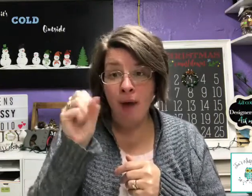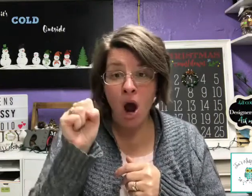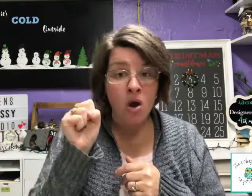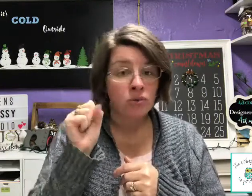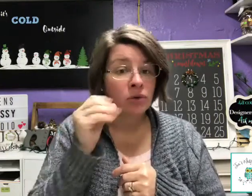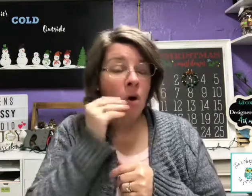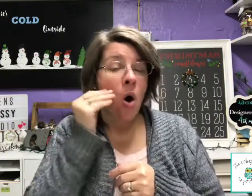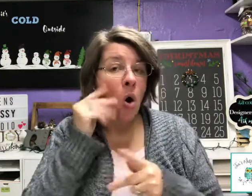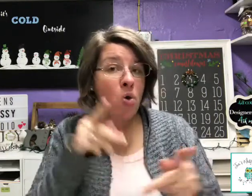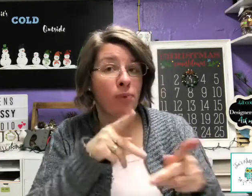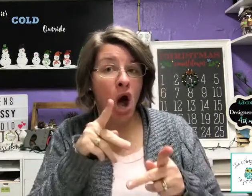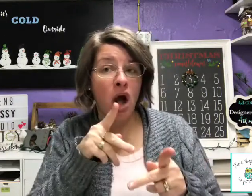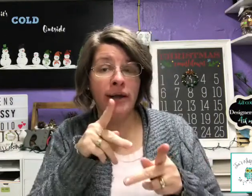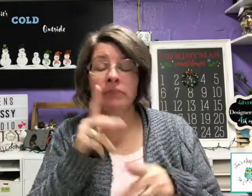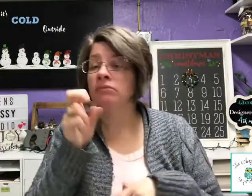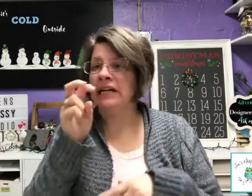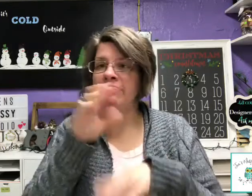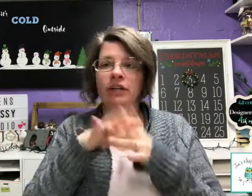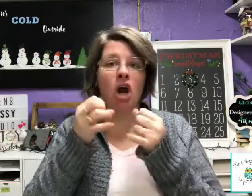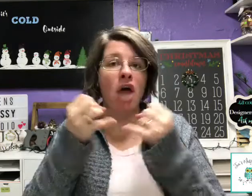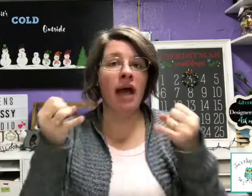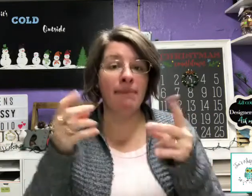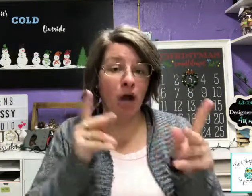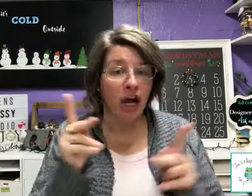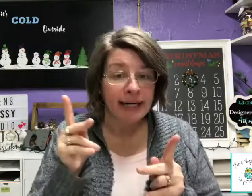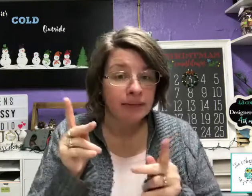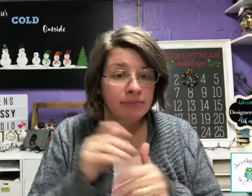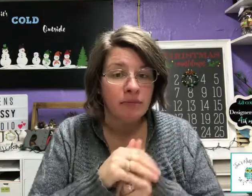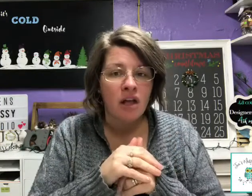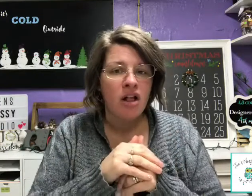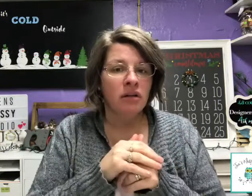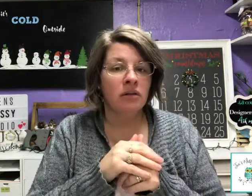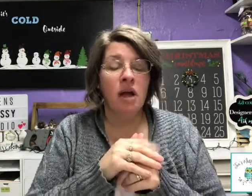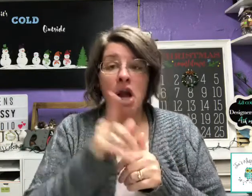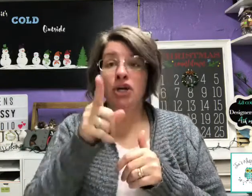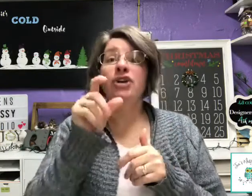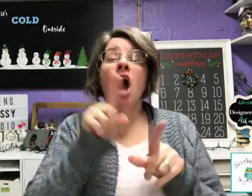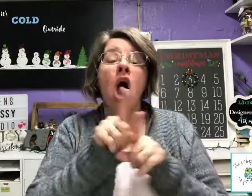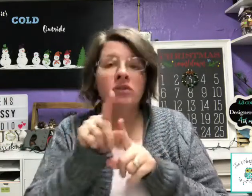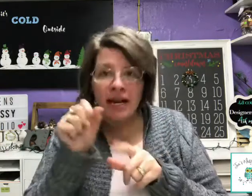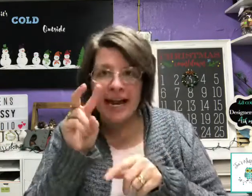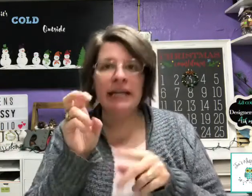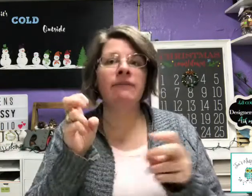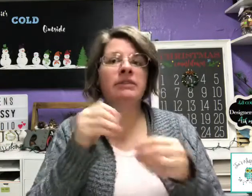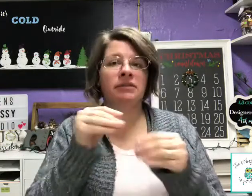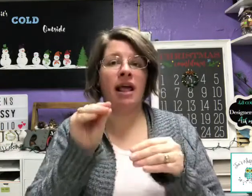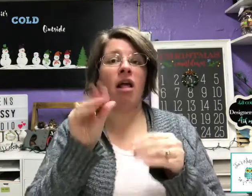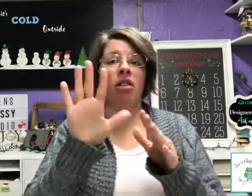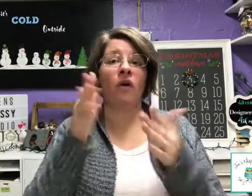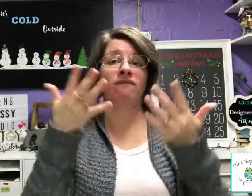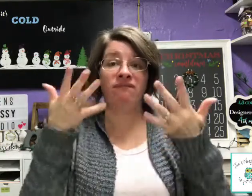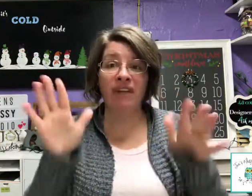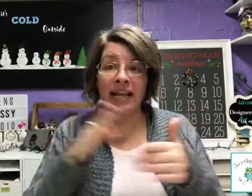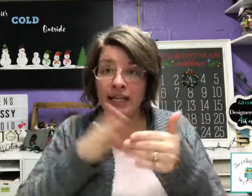a poem, whole party, even a lot of parties. You can give yourself a fitting